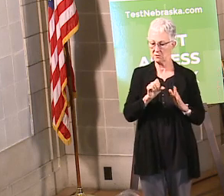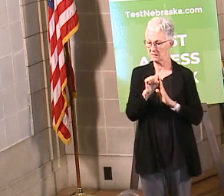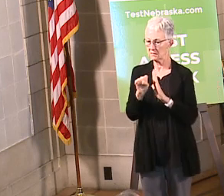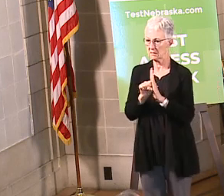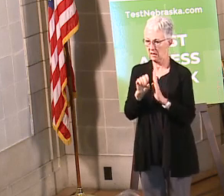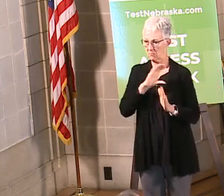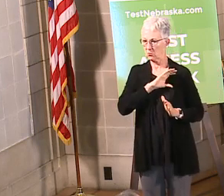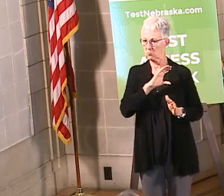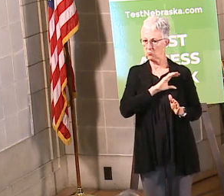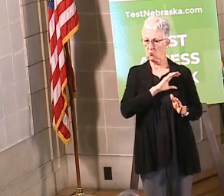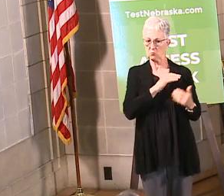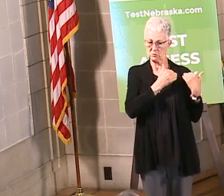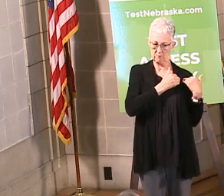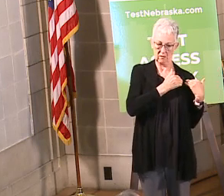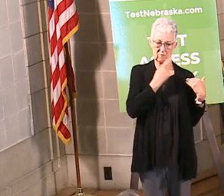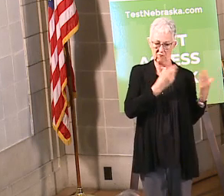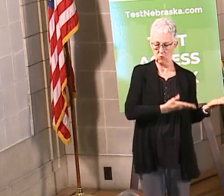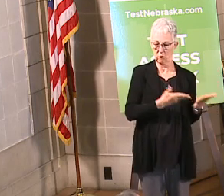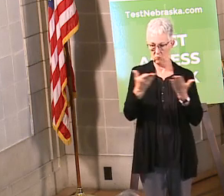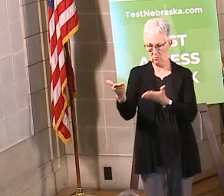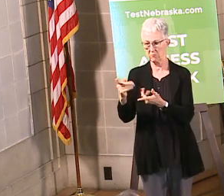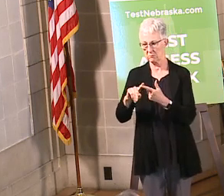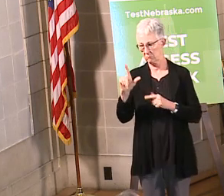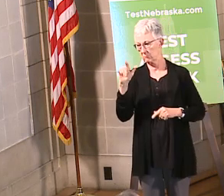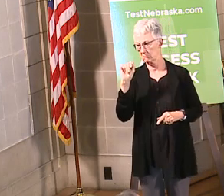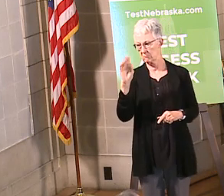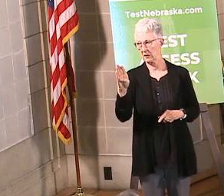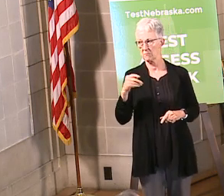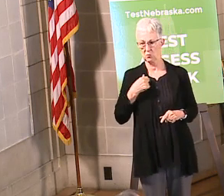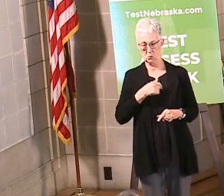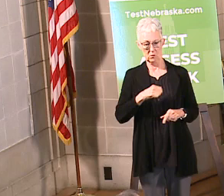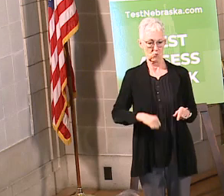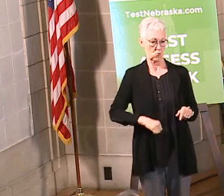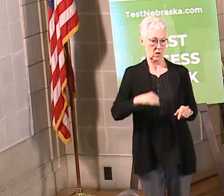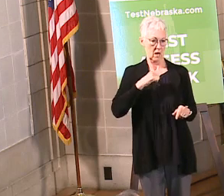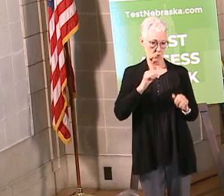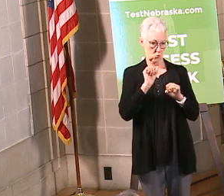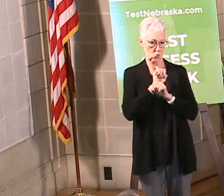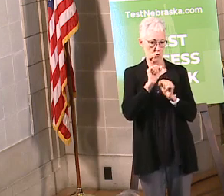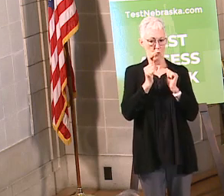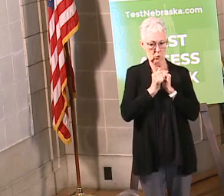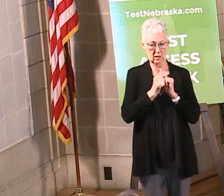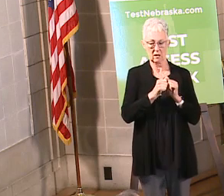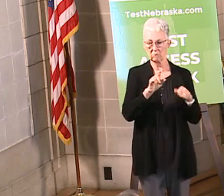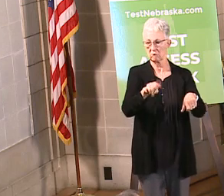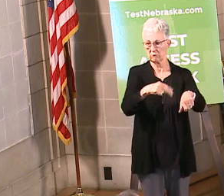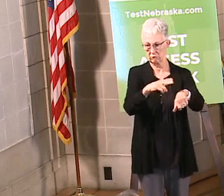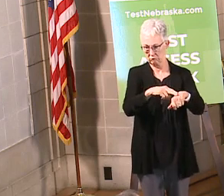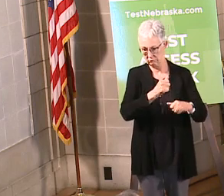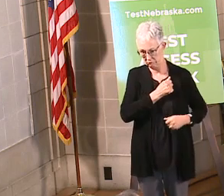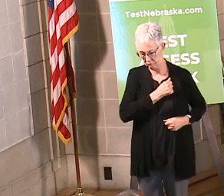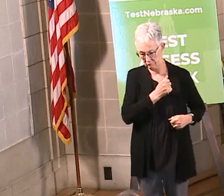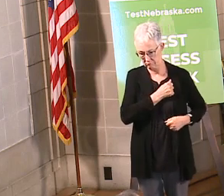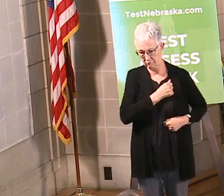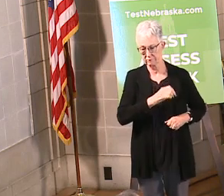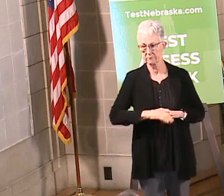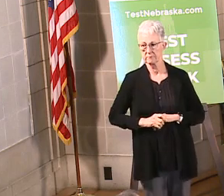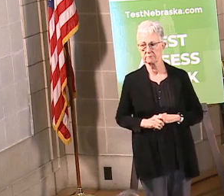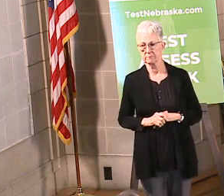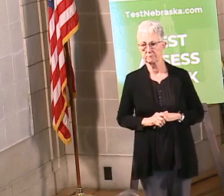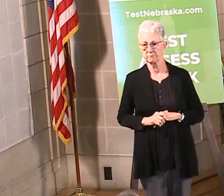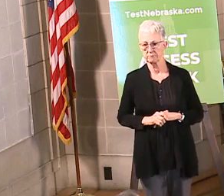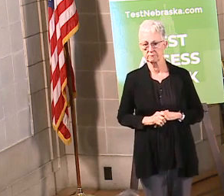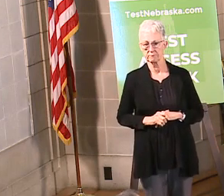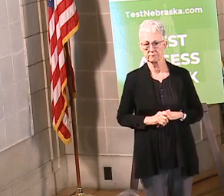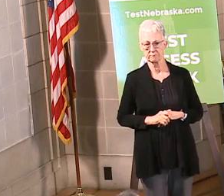and are proud to work alongside them once again. At the same time, troopers and investigators continue working hard